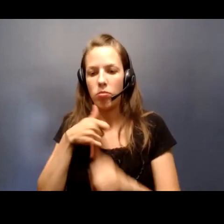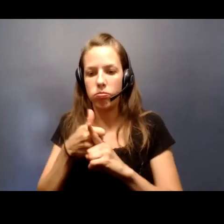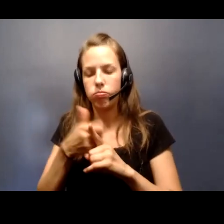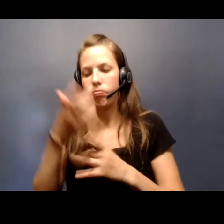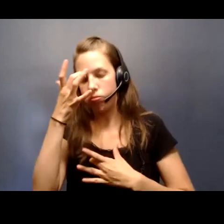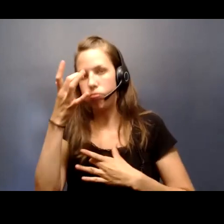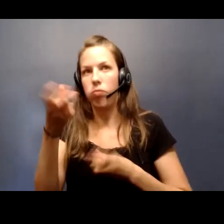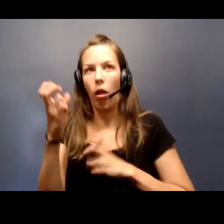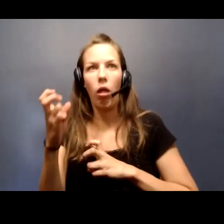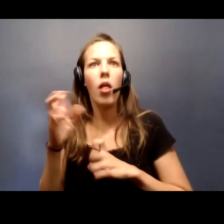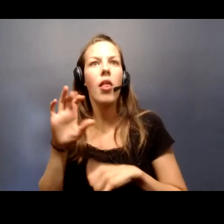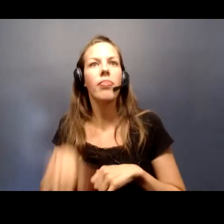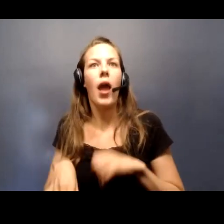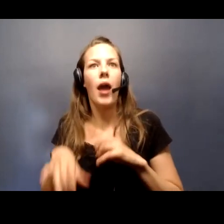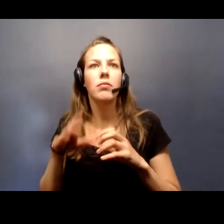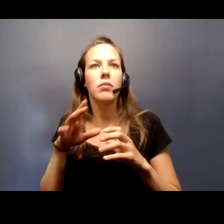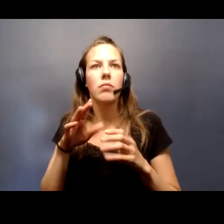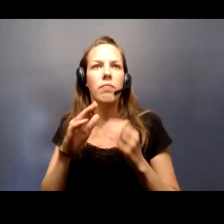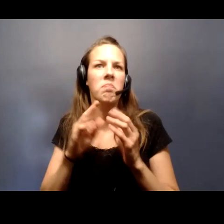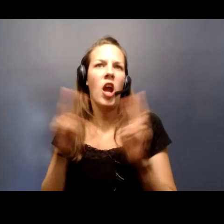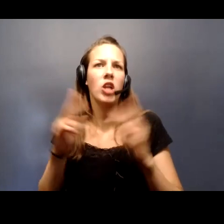sorts of things, all very stable.